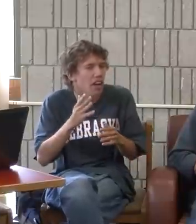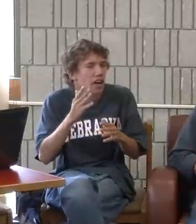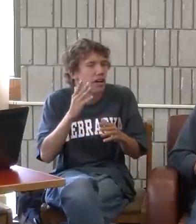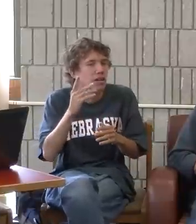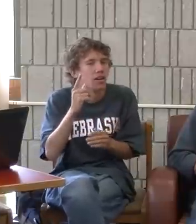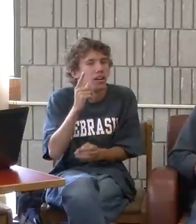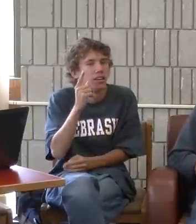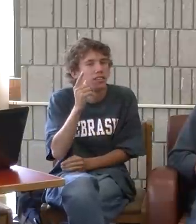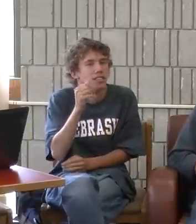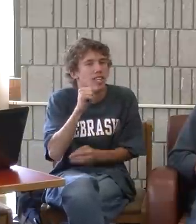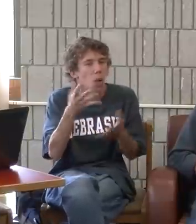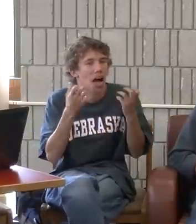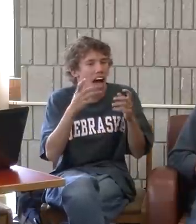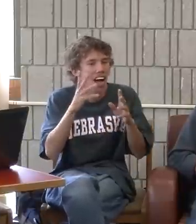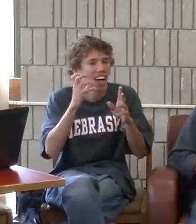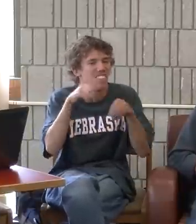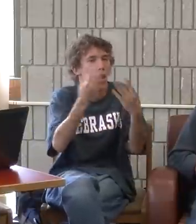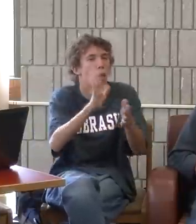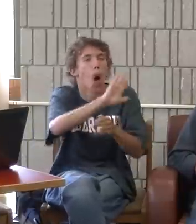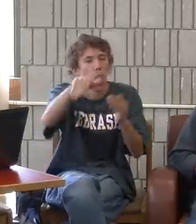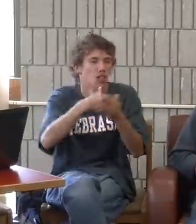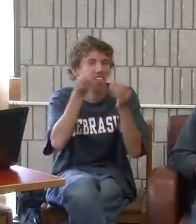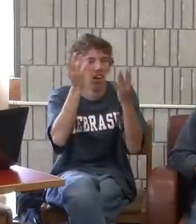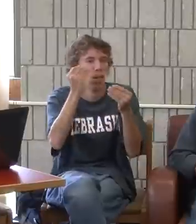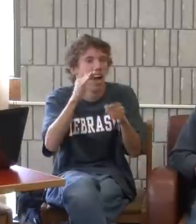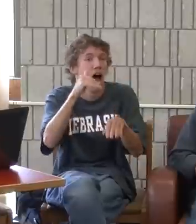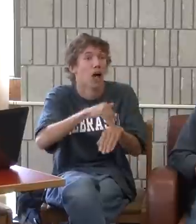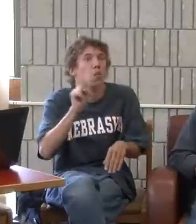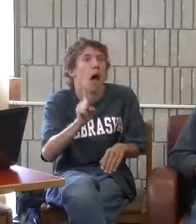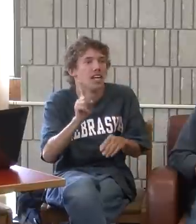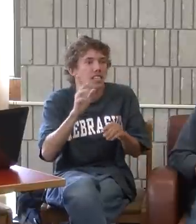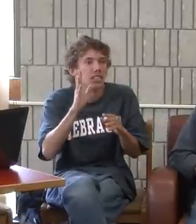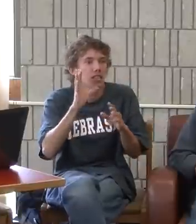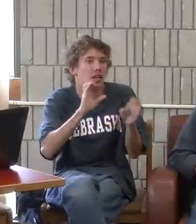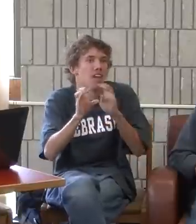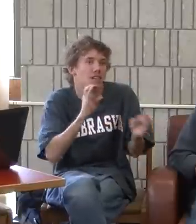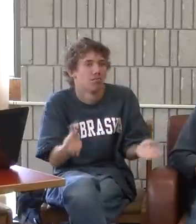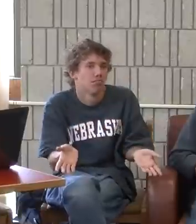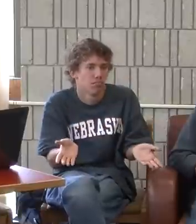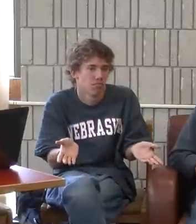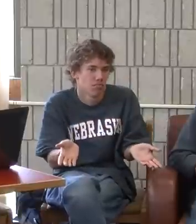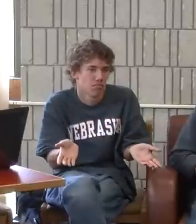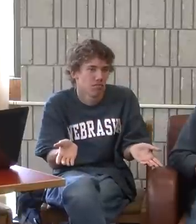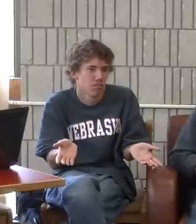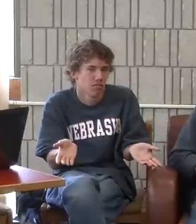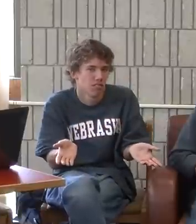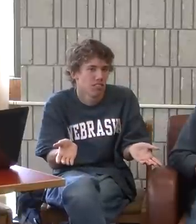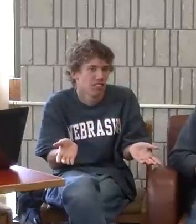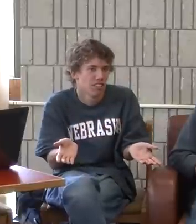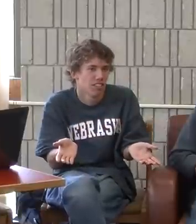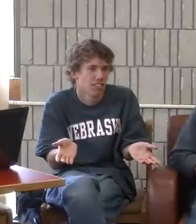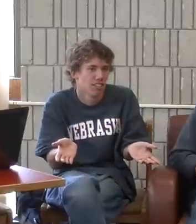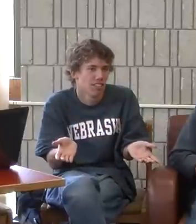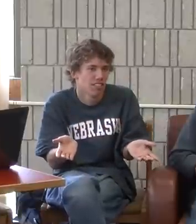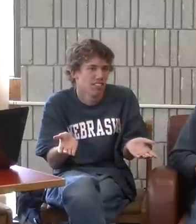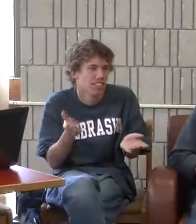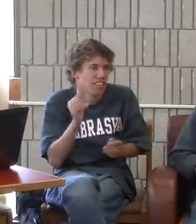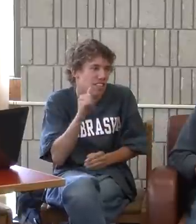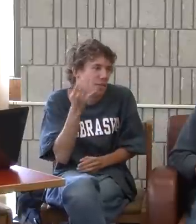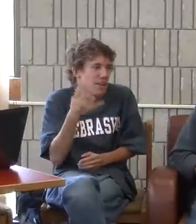conversation, then that's fine. I don't want to share all my information in